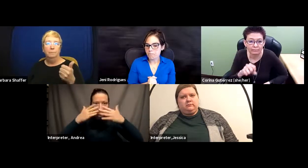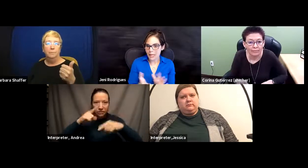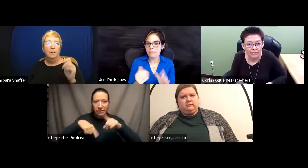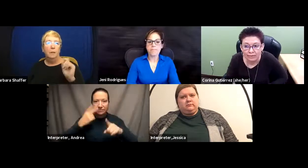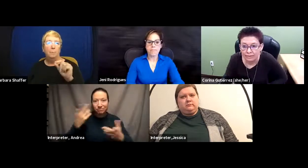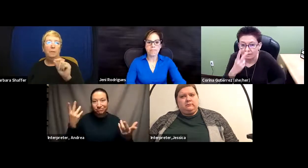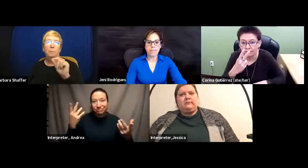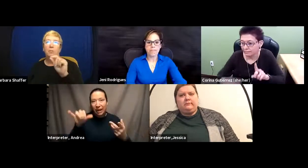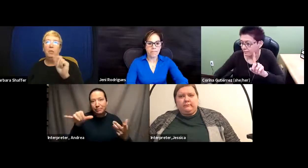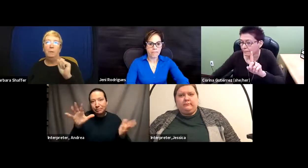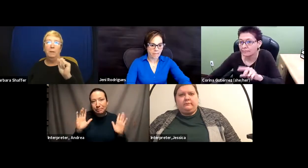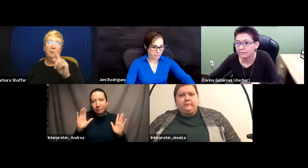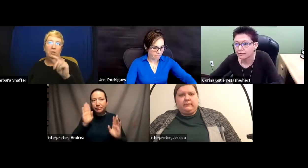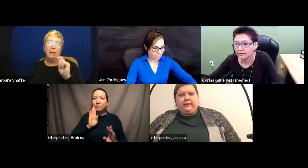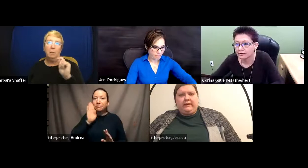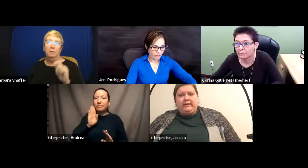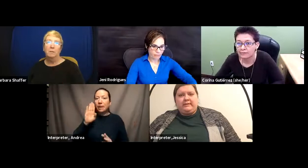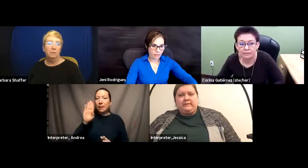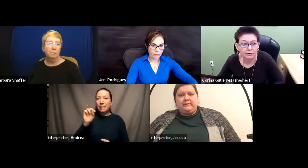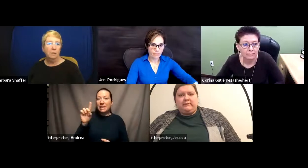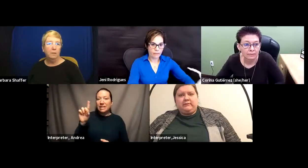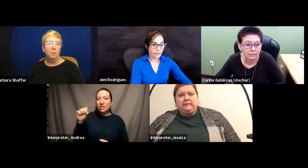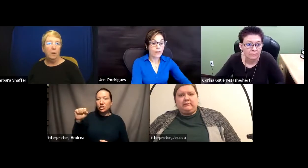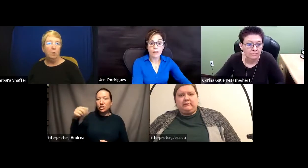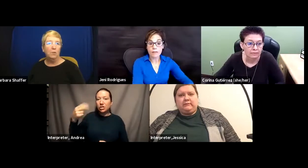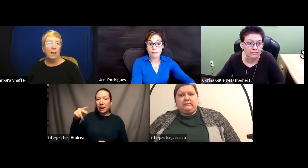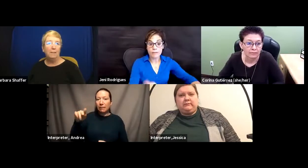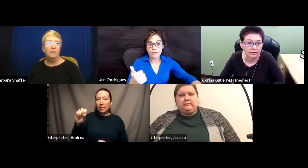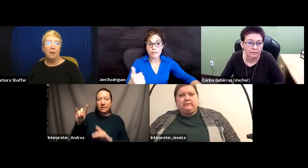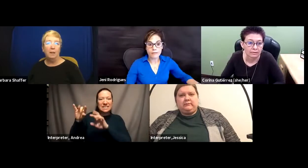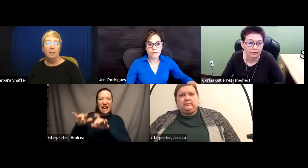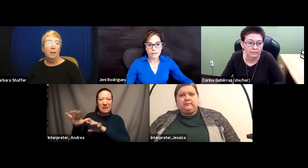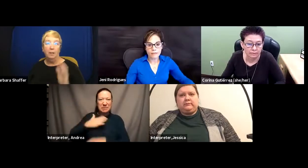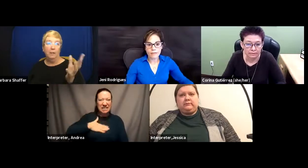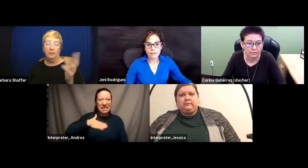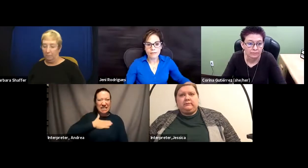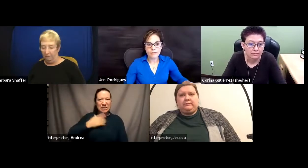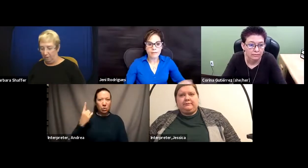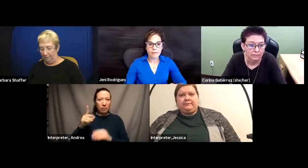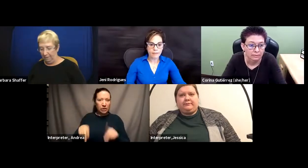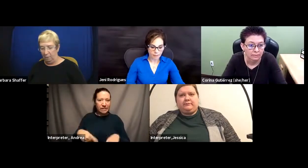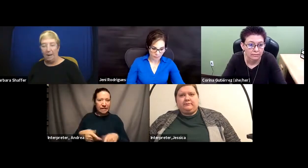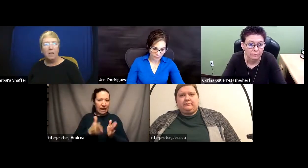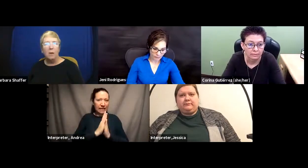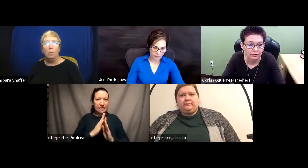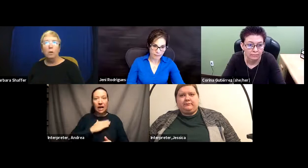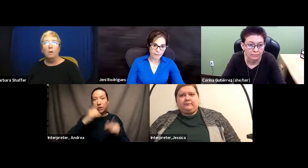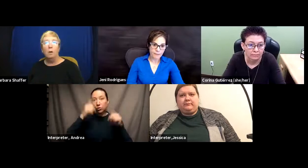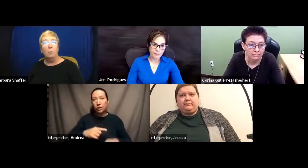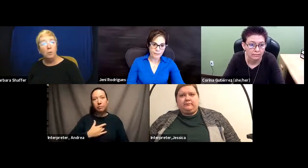I put the bend shape in the chat box because at least one person asked about it. I agree it's by far my favorite mask. We're almost